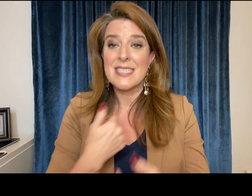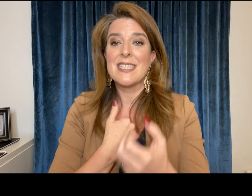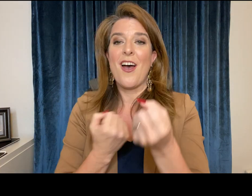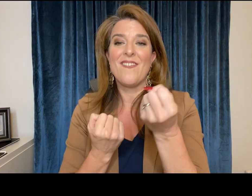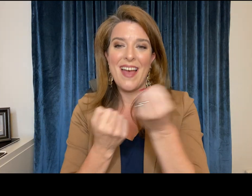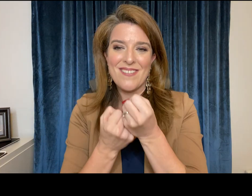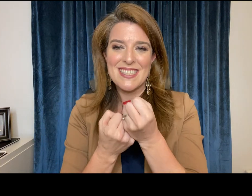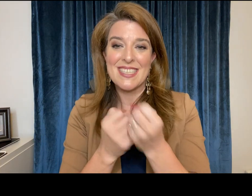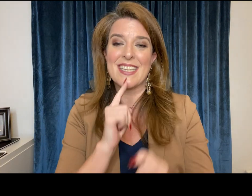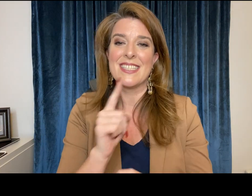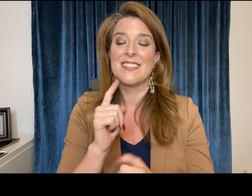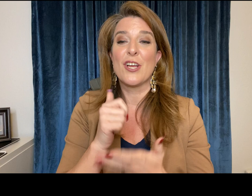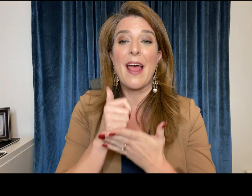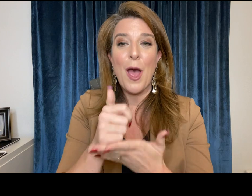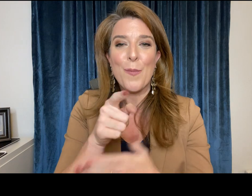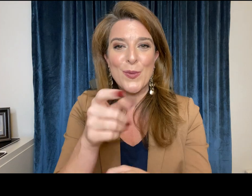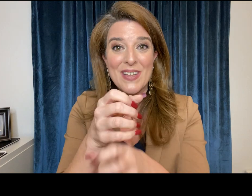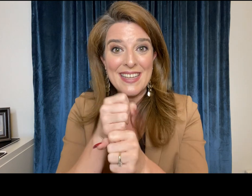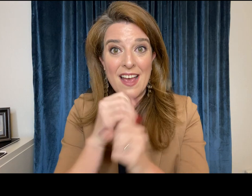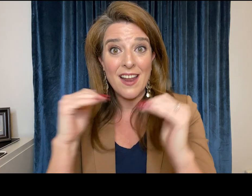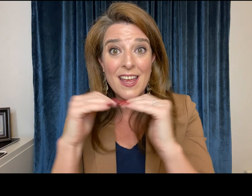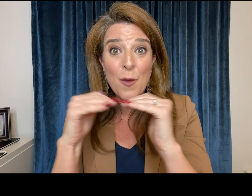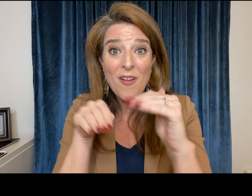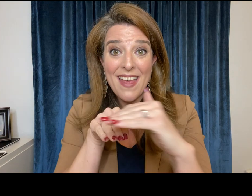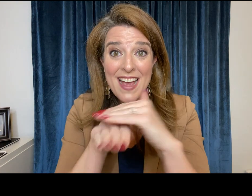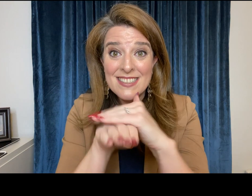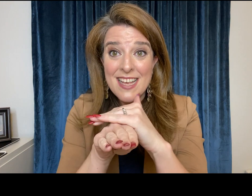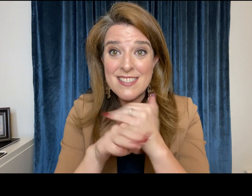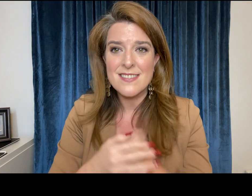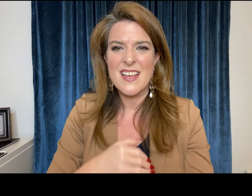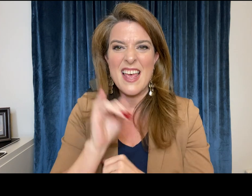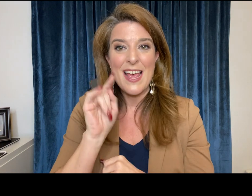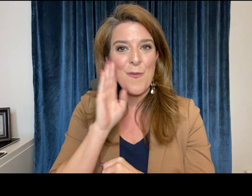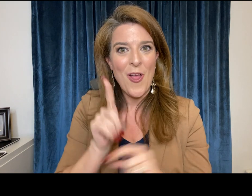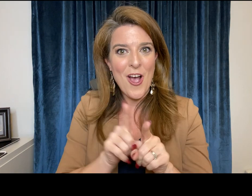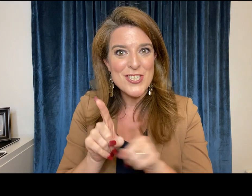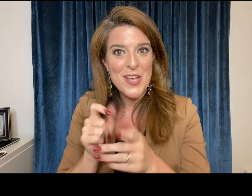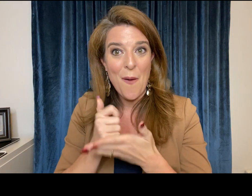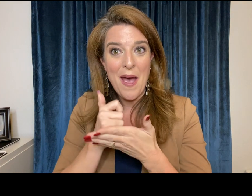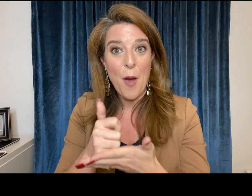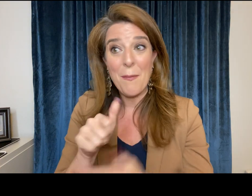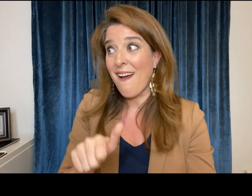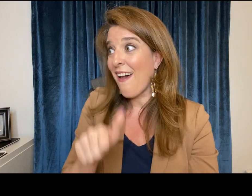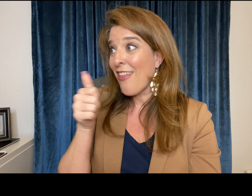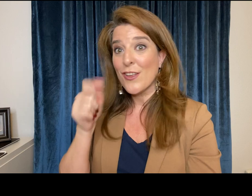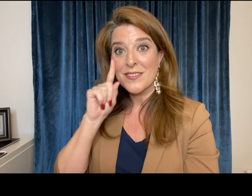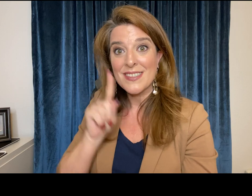self-advocacy is really helping you to get equal access it will also